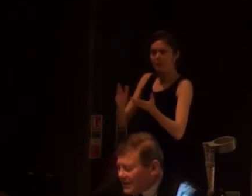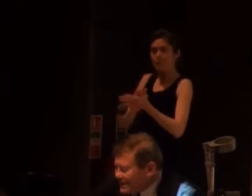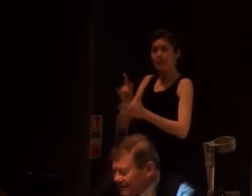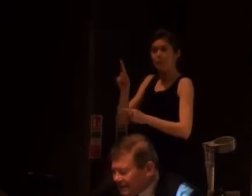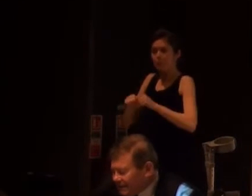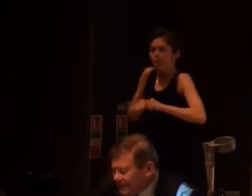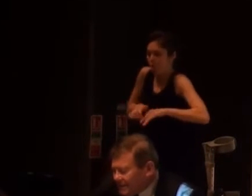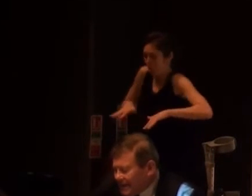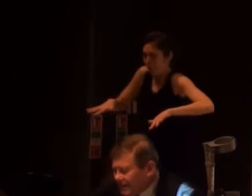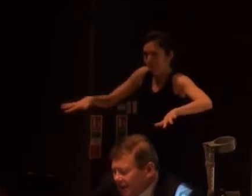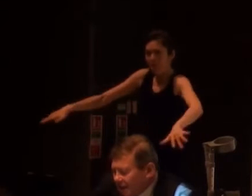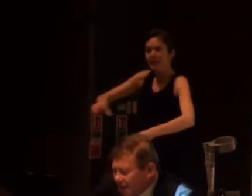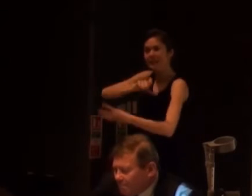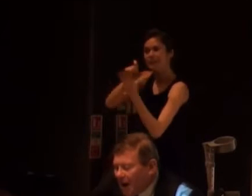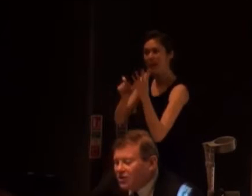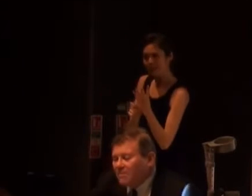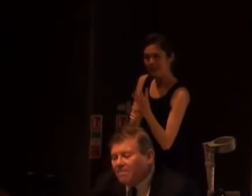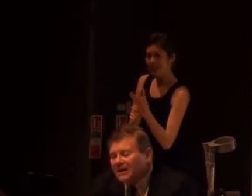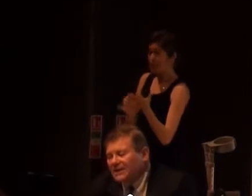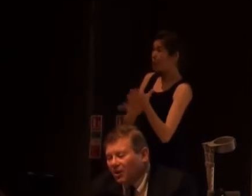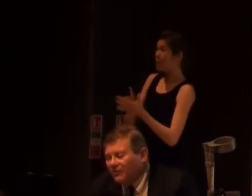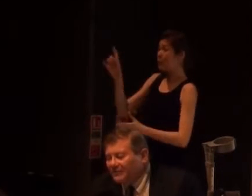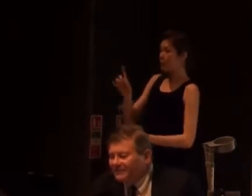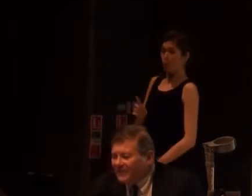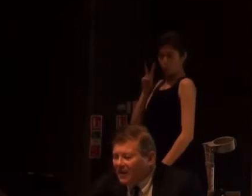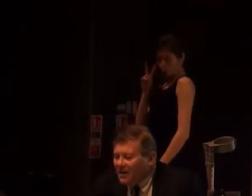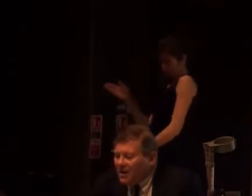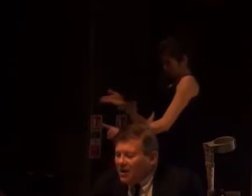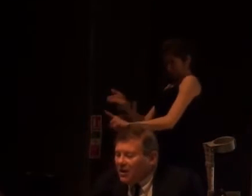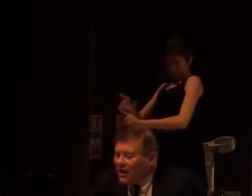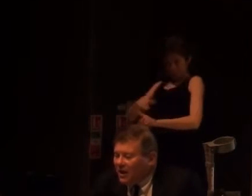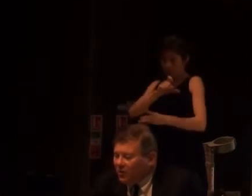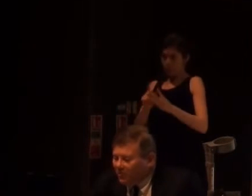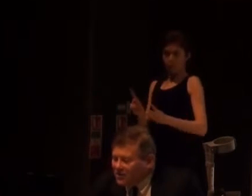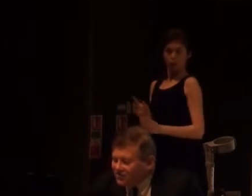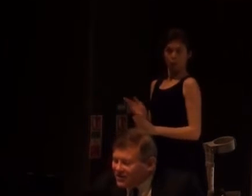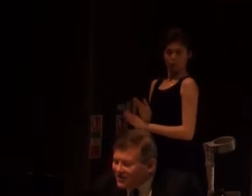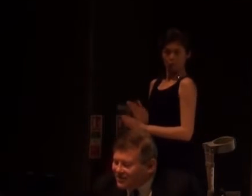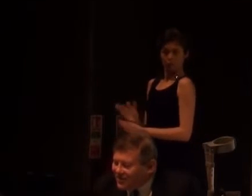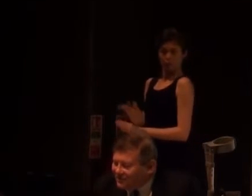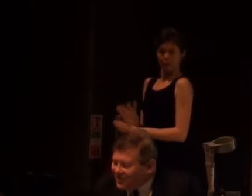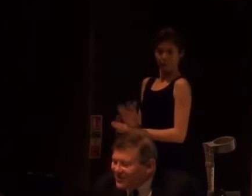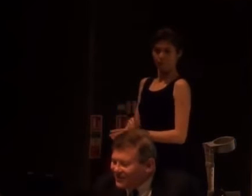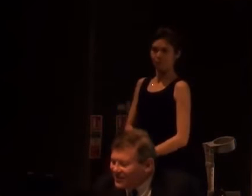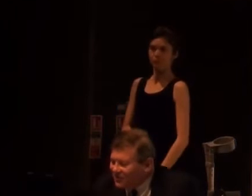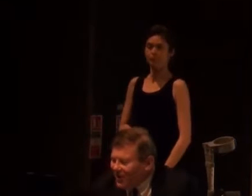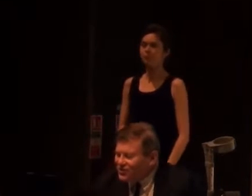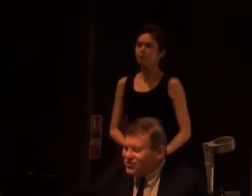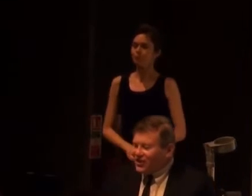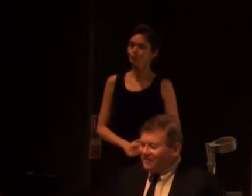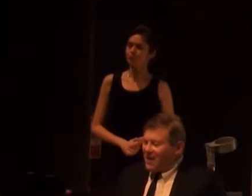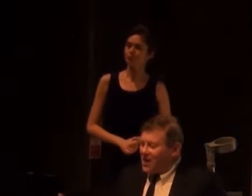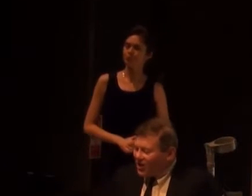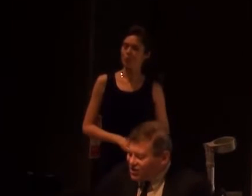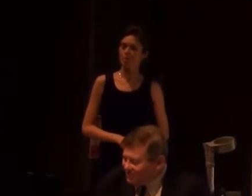seen, but painted over. And I will mention Richard III, because I think it's quite